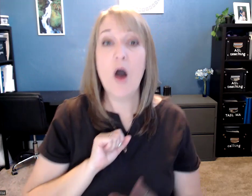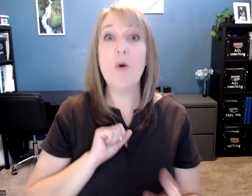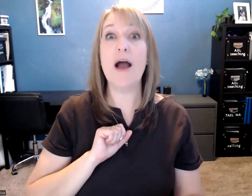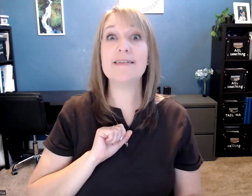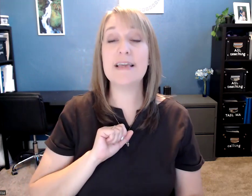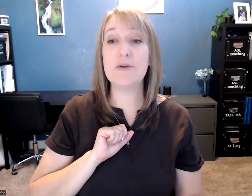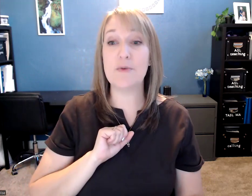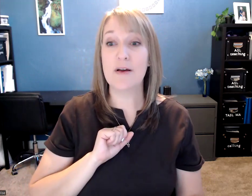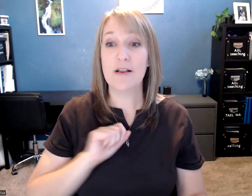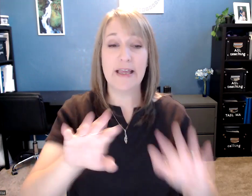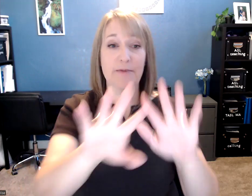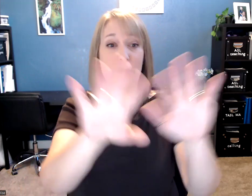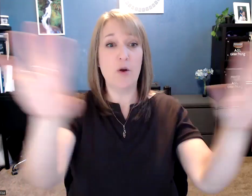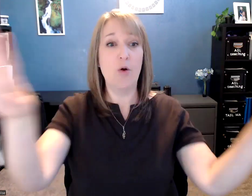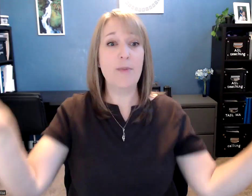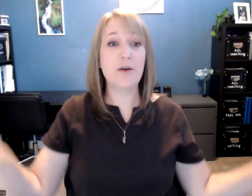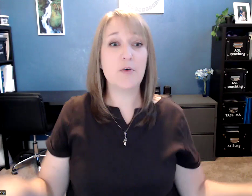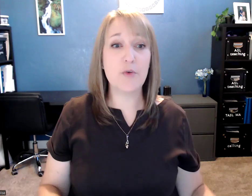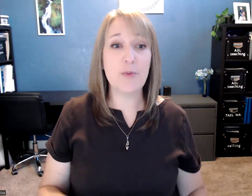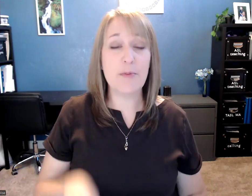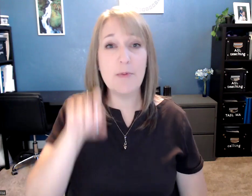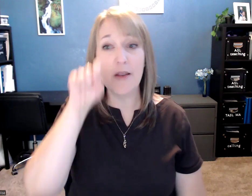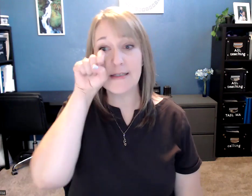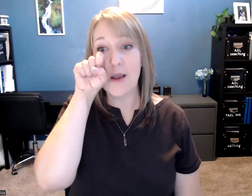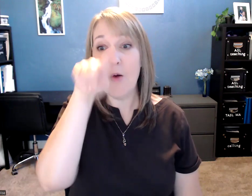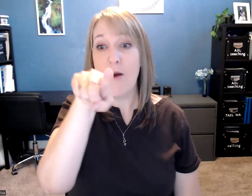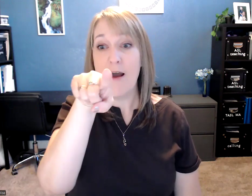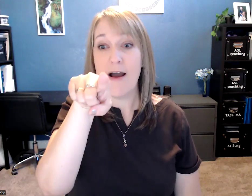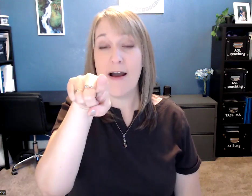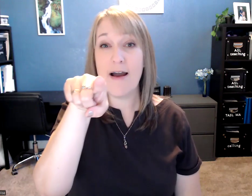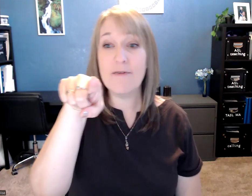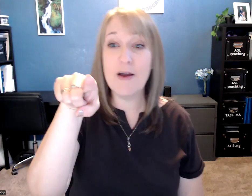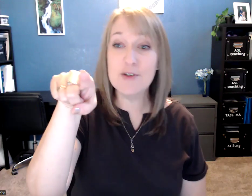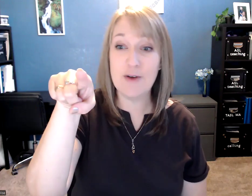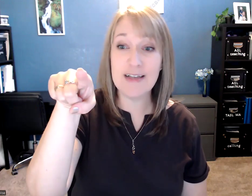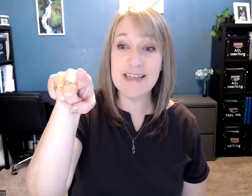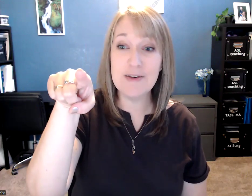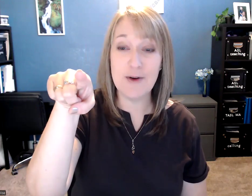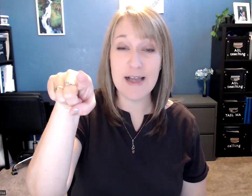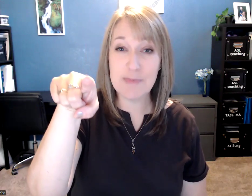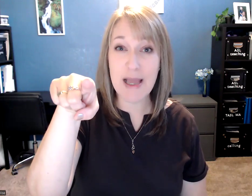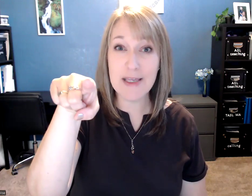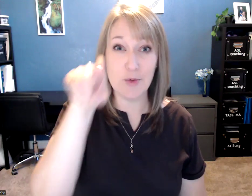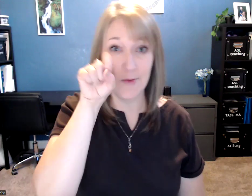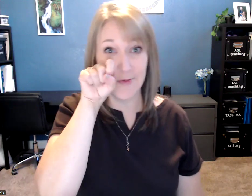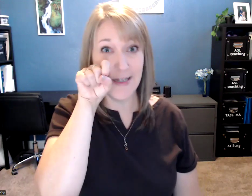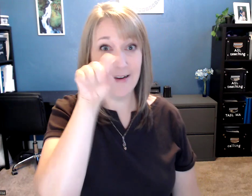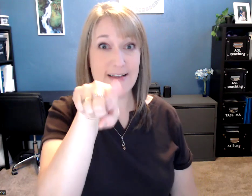oh, I see you. Like if you're in a whole big group of people and I say, oh, I found you. I see you. I spot you. Right. I